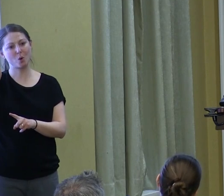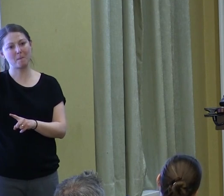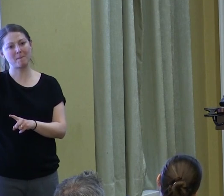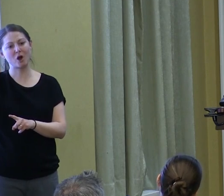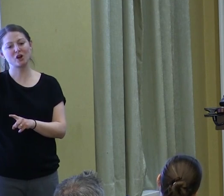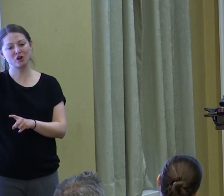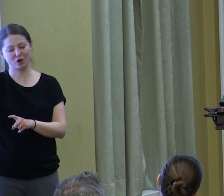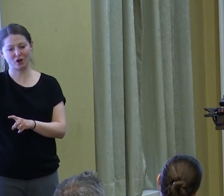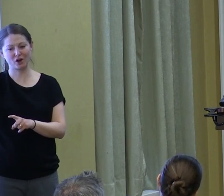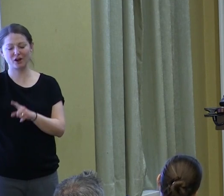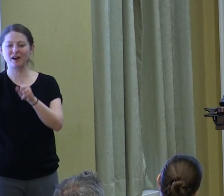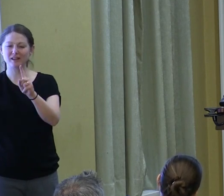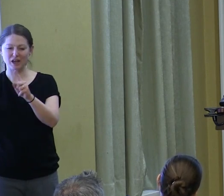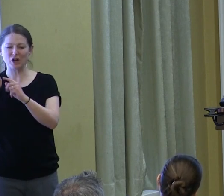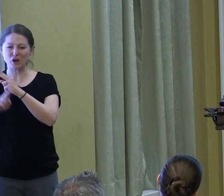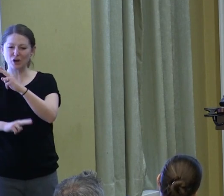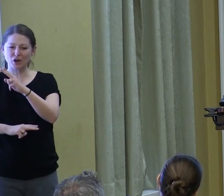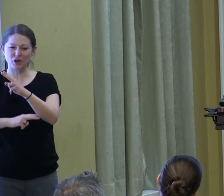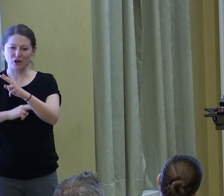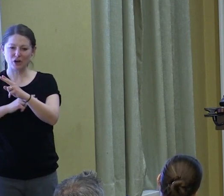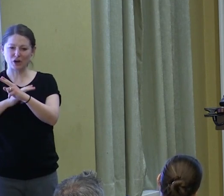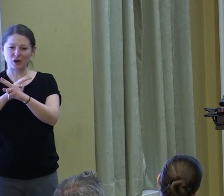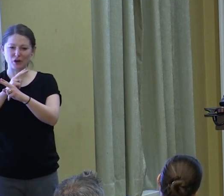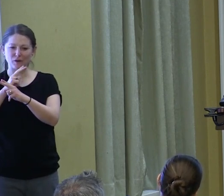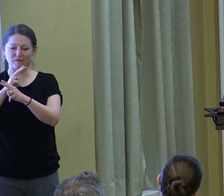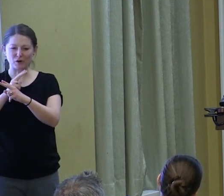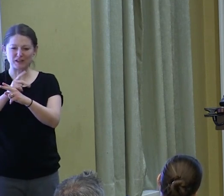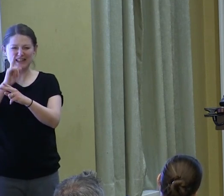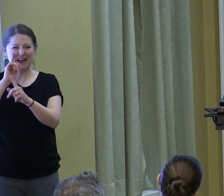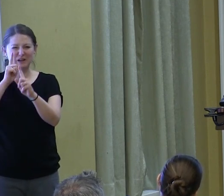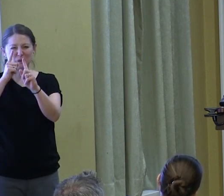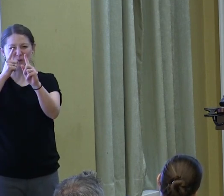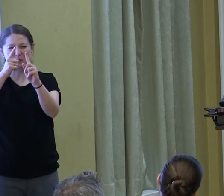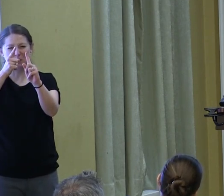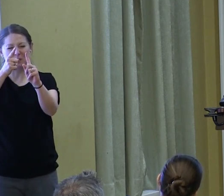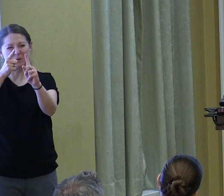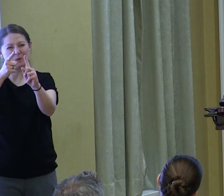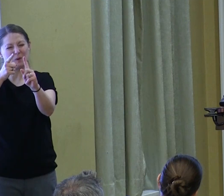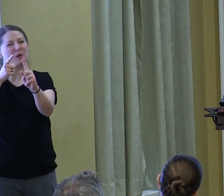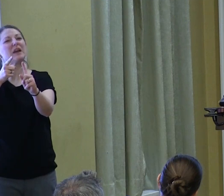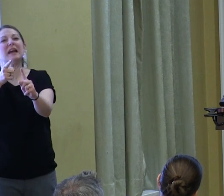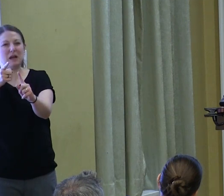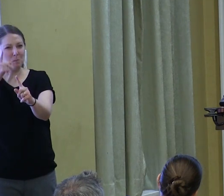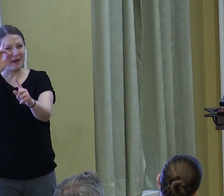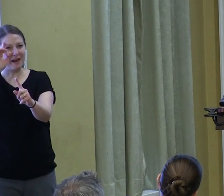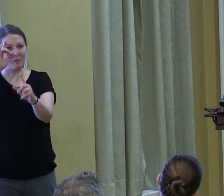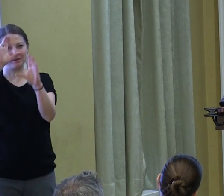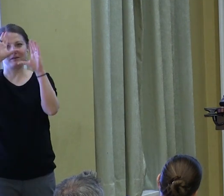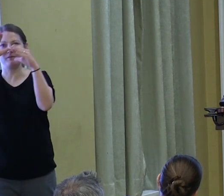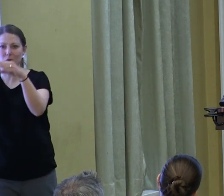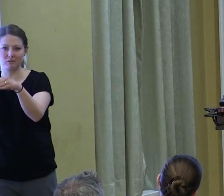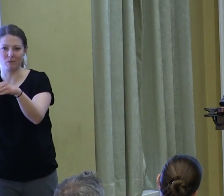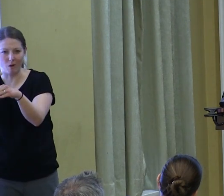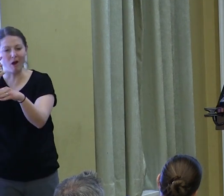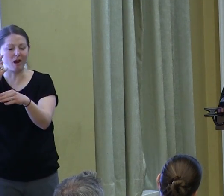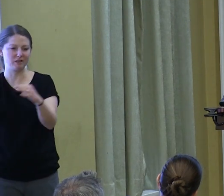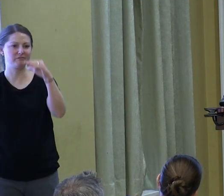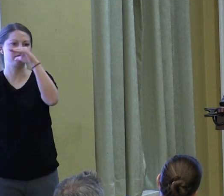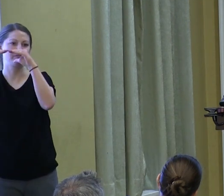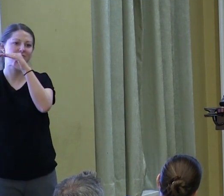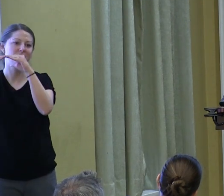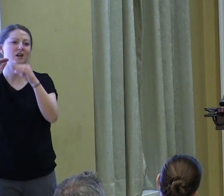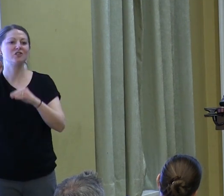of the moral universe is long, but it bends toward justice. Now, importantly, given that a lot of hopes fell flat